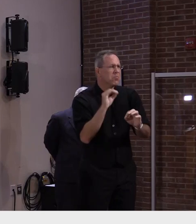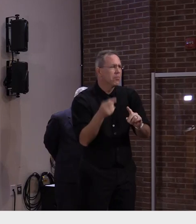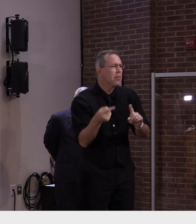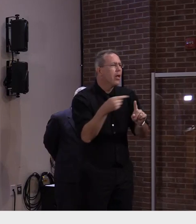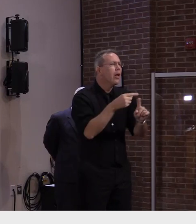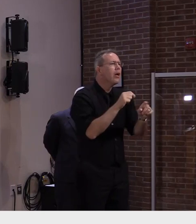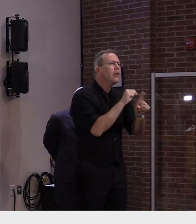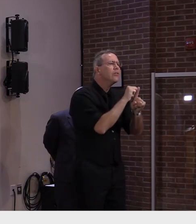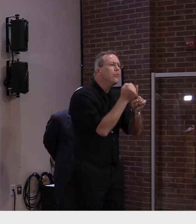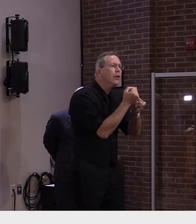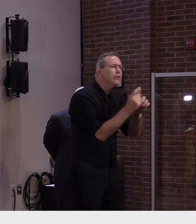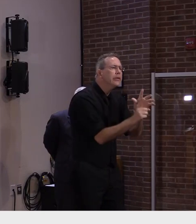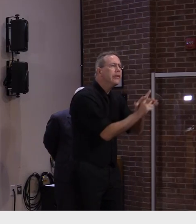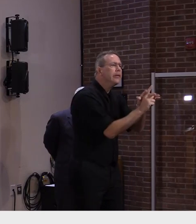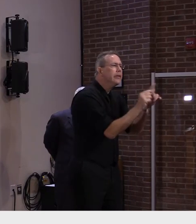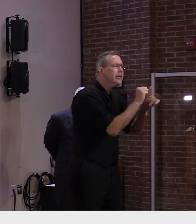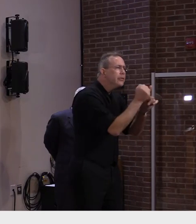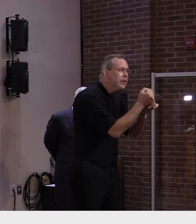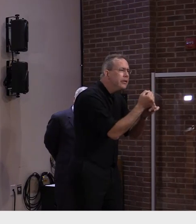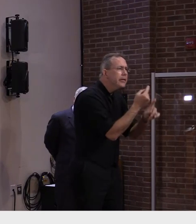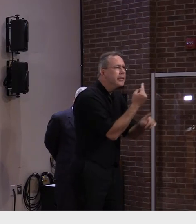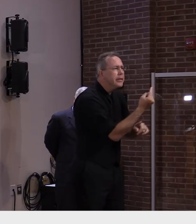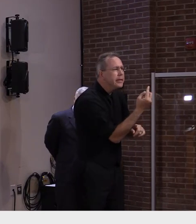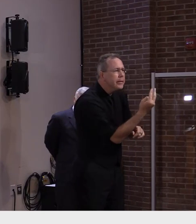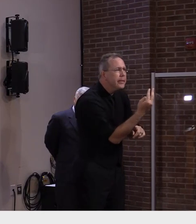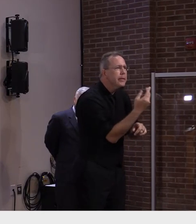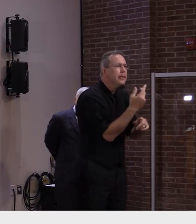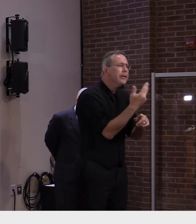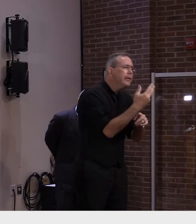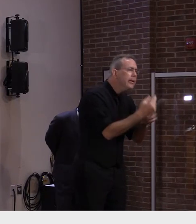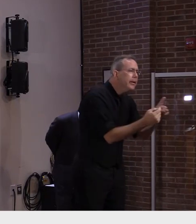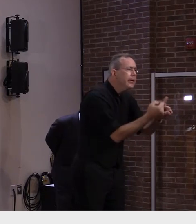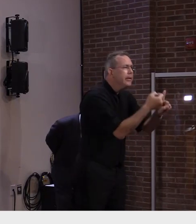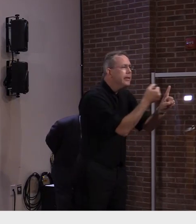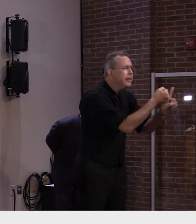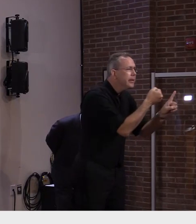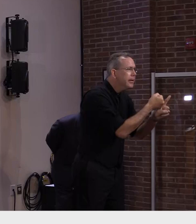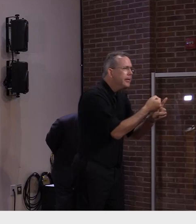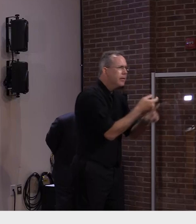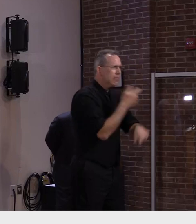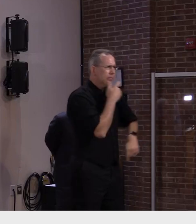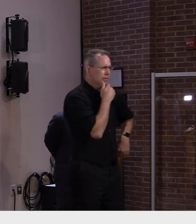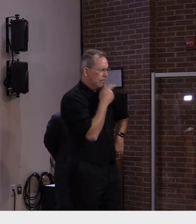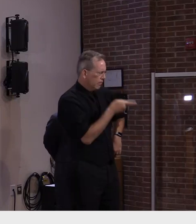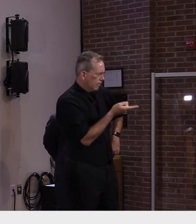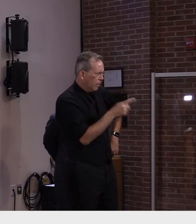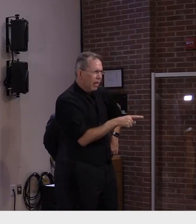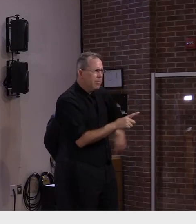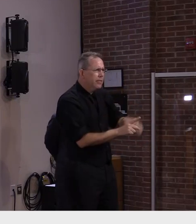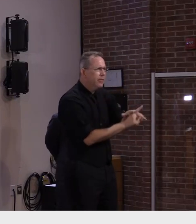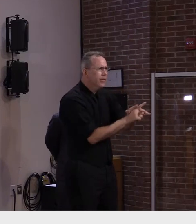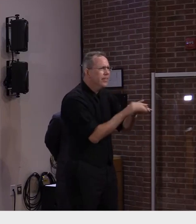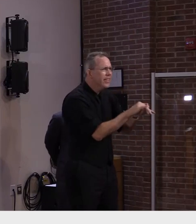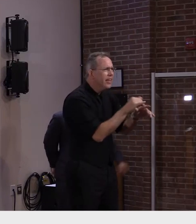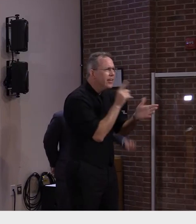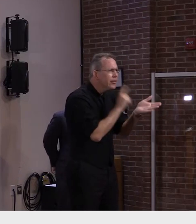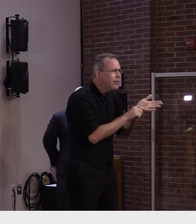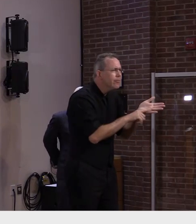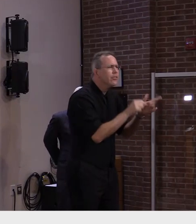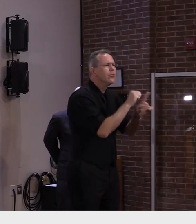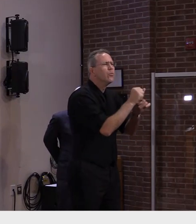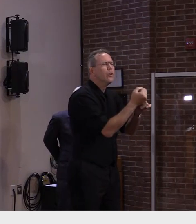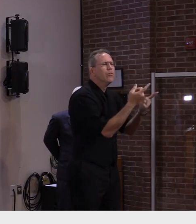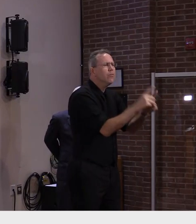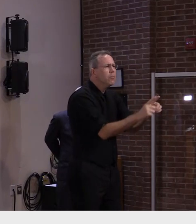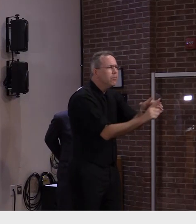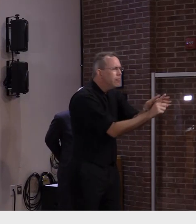site that has a case known that concerns us because of the nature of the site. And again, these don't turn into outbreaks